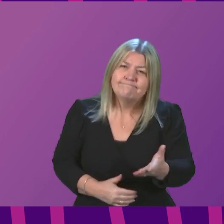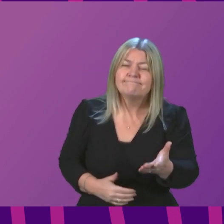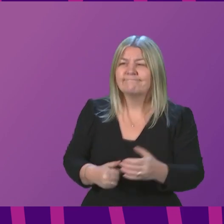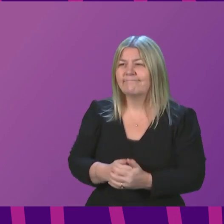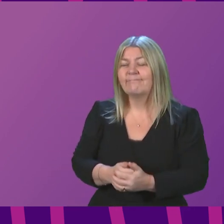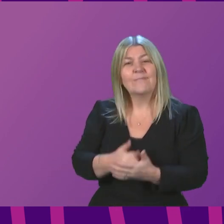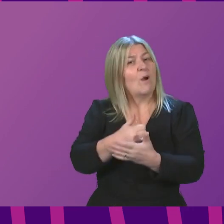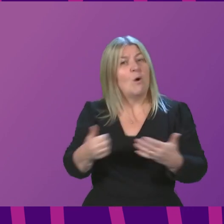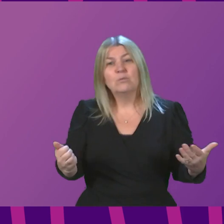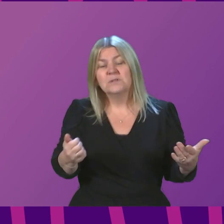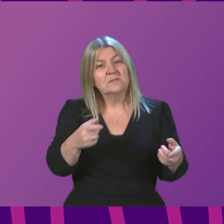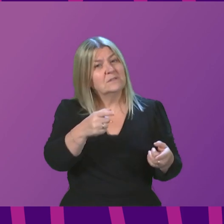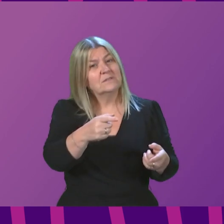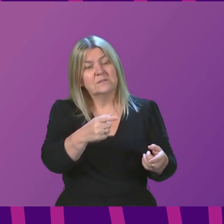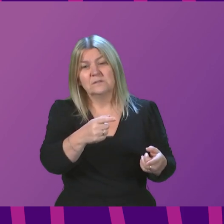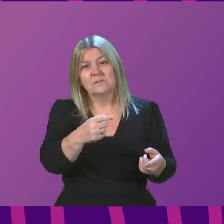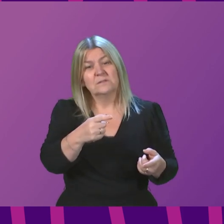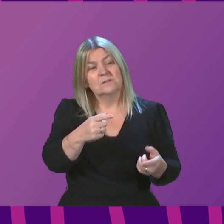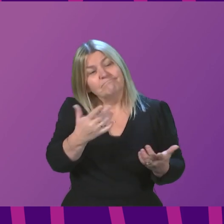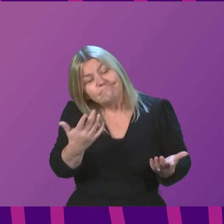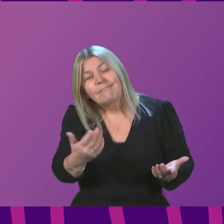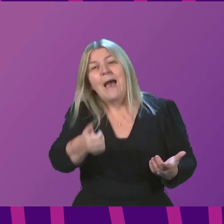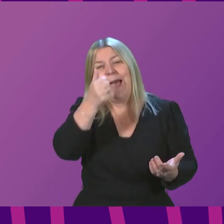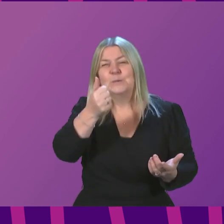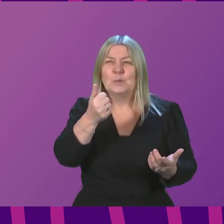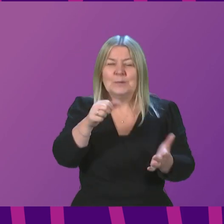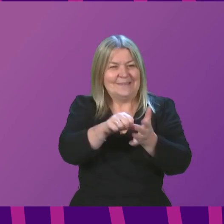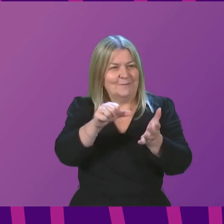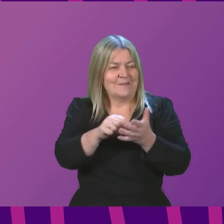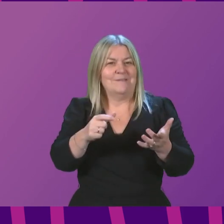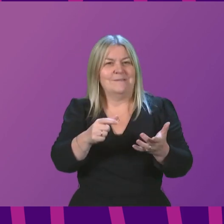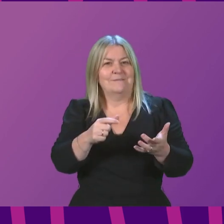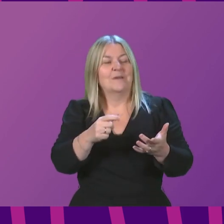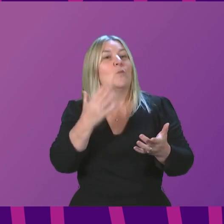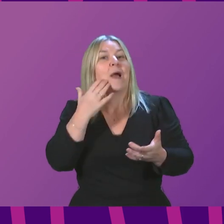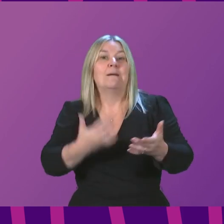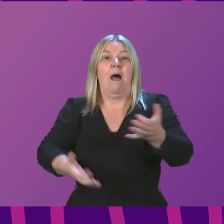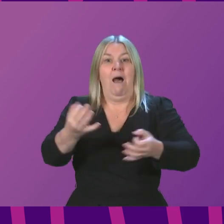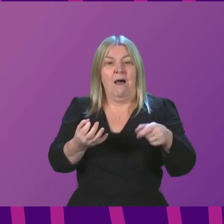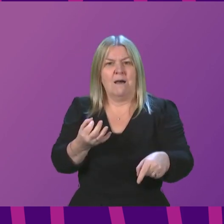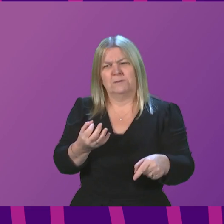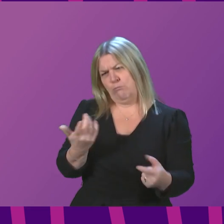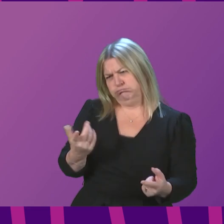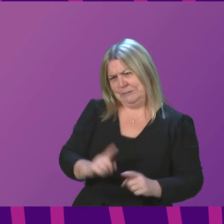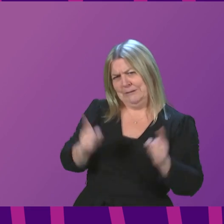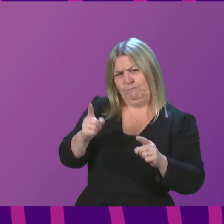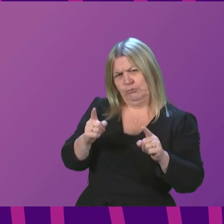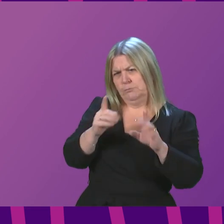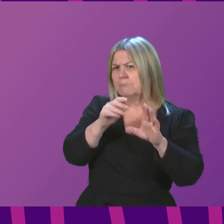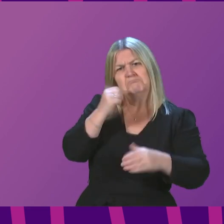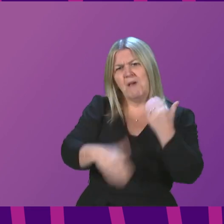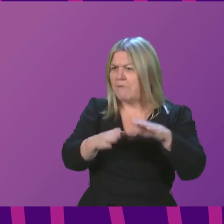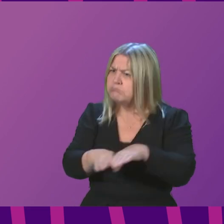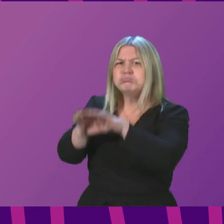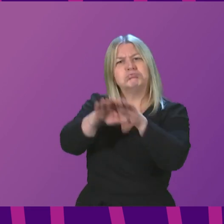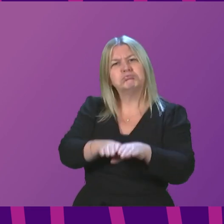There is always the ability to point to inconsistency. I am never sure when questions like that are posted to me whether the argument is that we should not have restrictions on football or we should